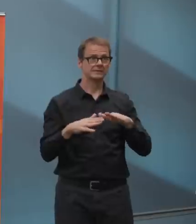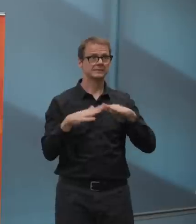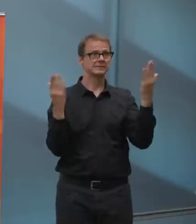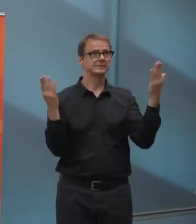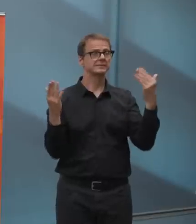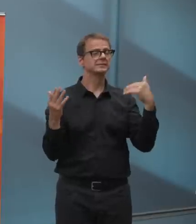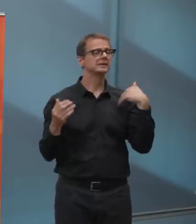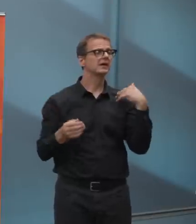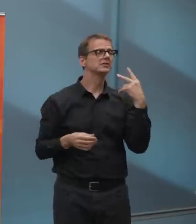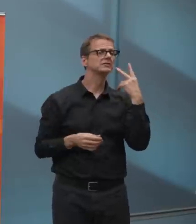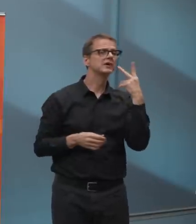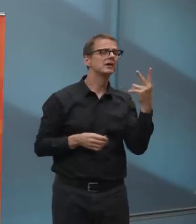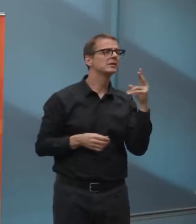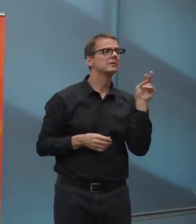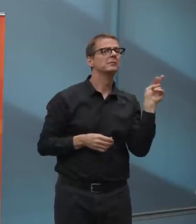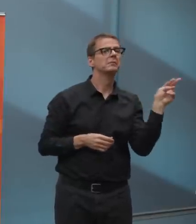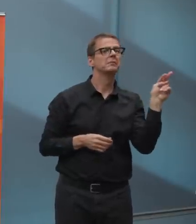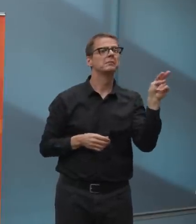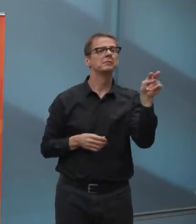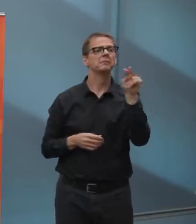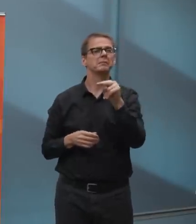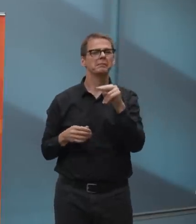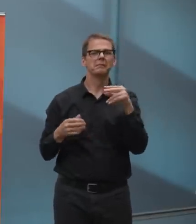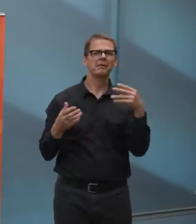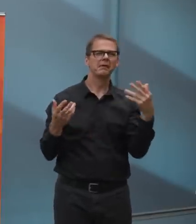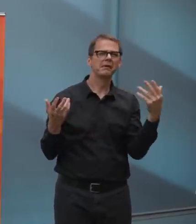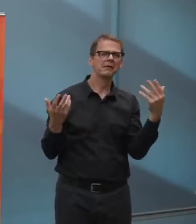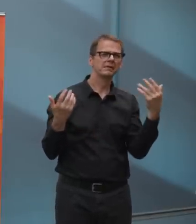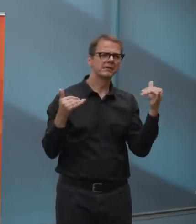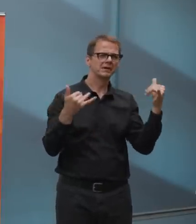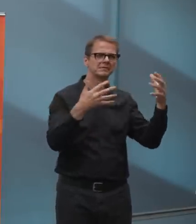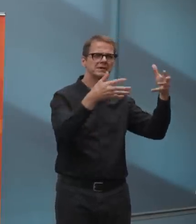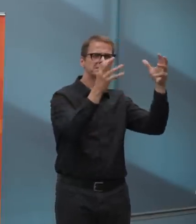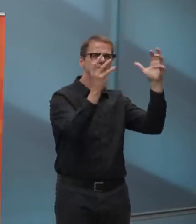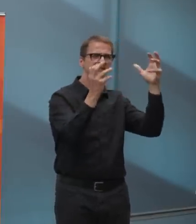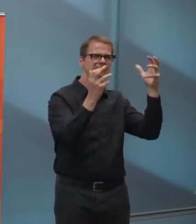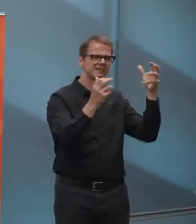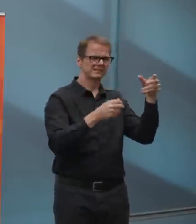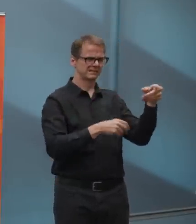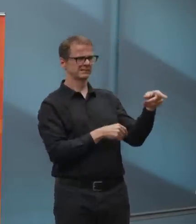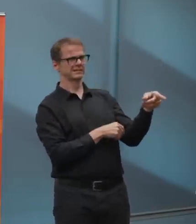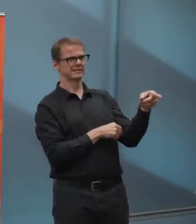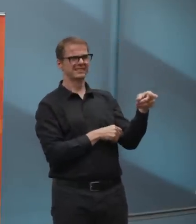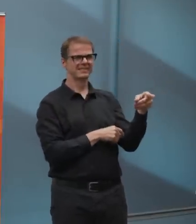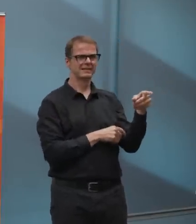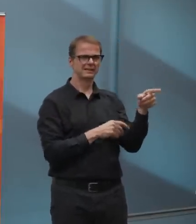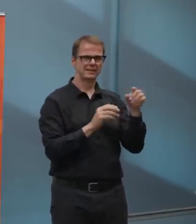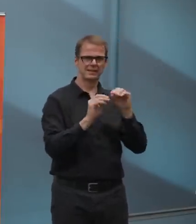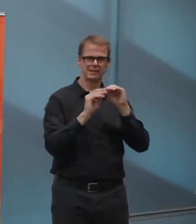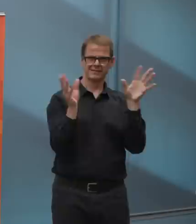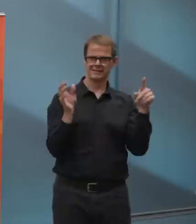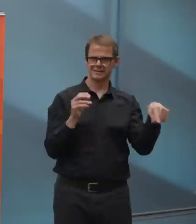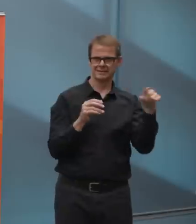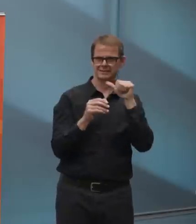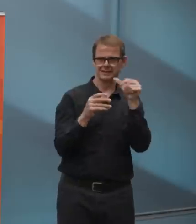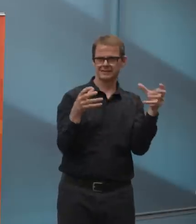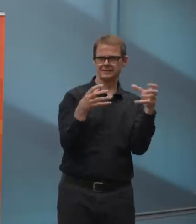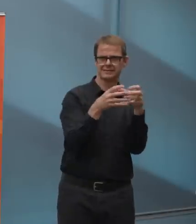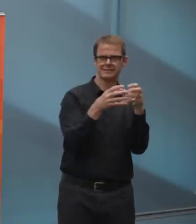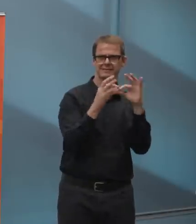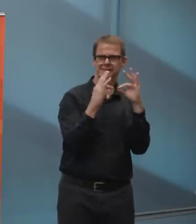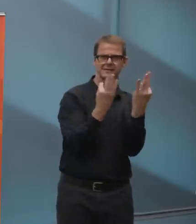go about, um, ensuring that compliance is, that people are compliant to this? That's a good question, Natasha.